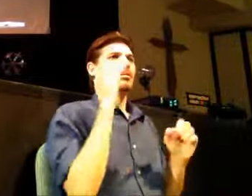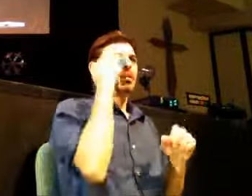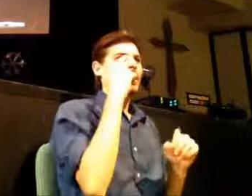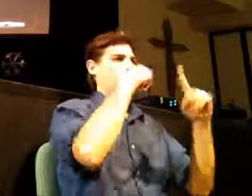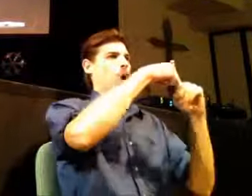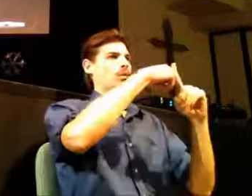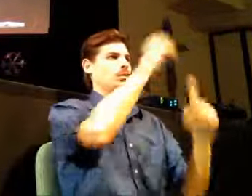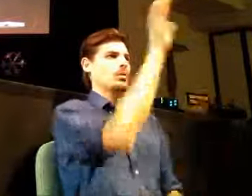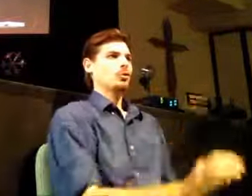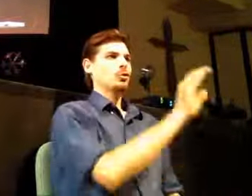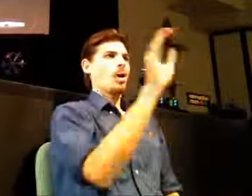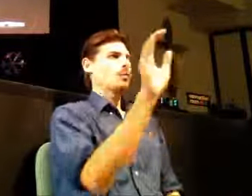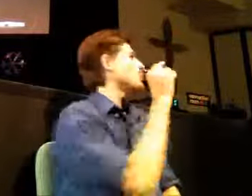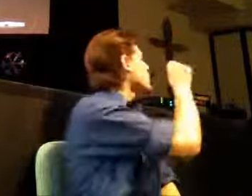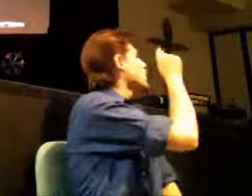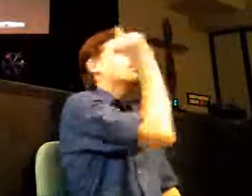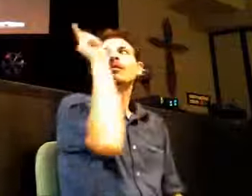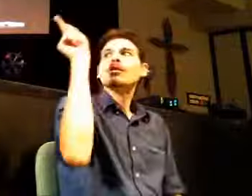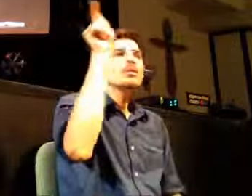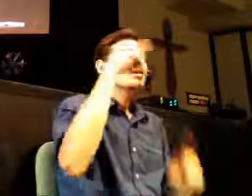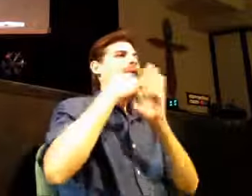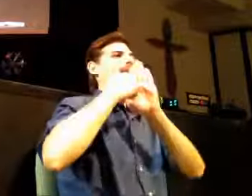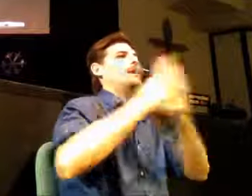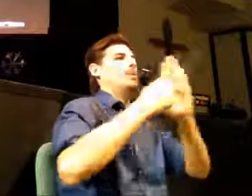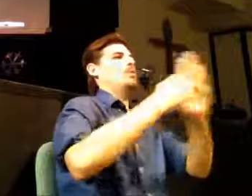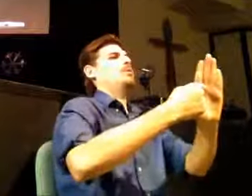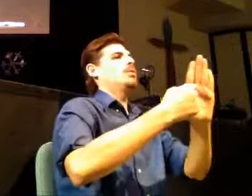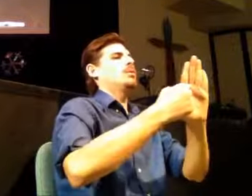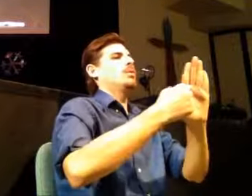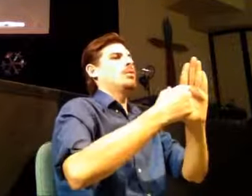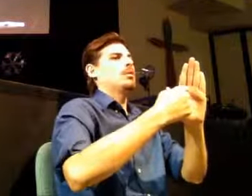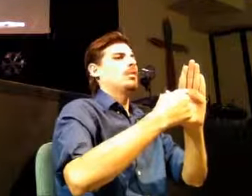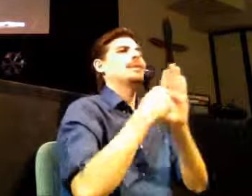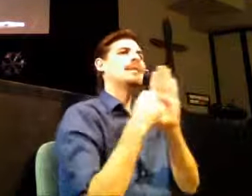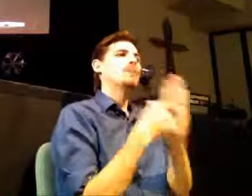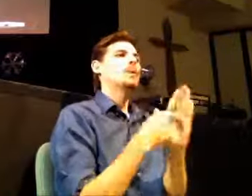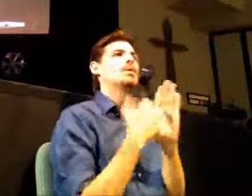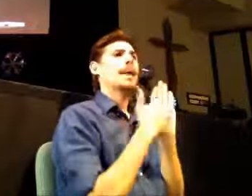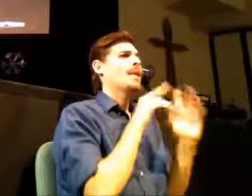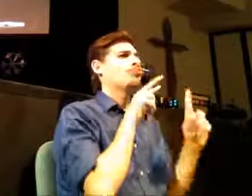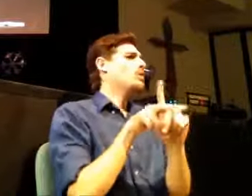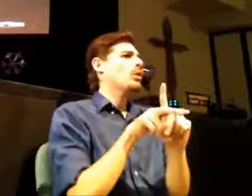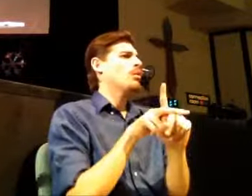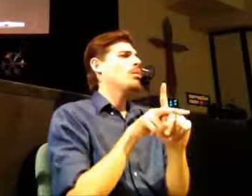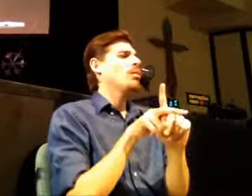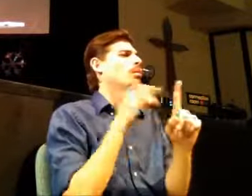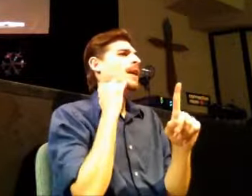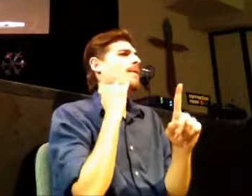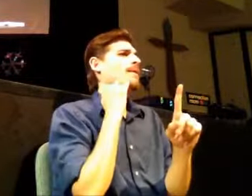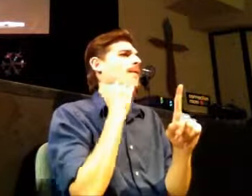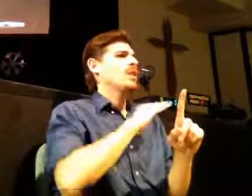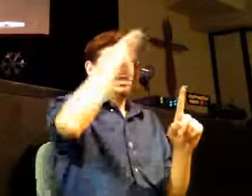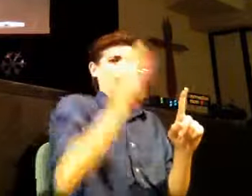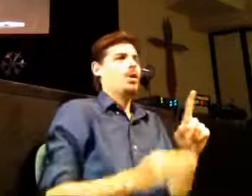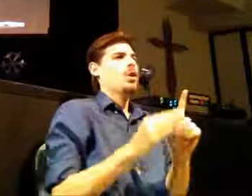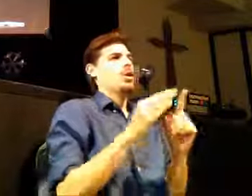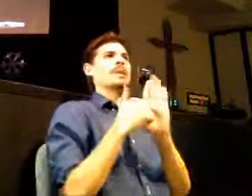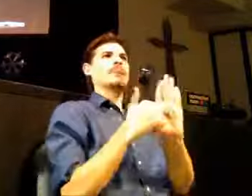It's like a symbol of something. And here's what want to encourage you to do. If you've never created, and I know this is just really practical, but if you've never created symbols, things that help